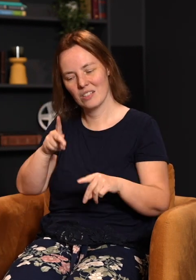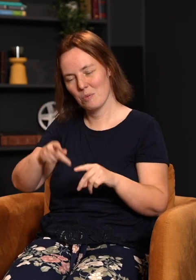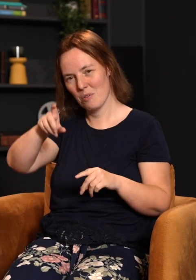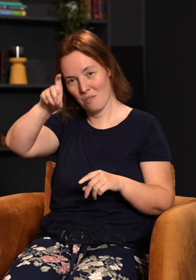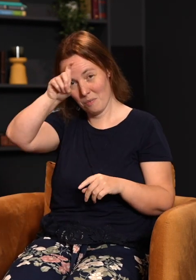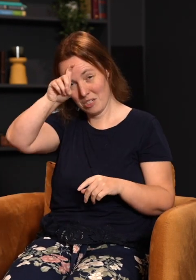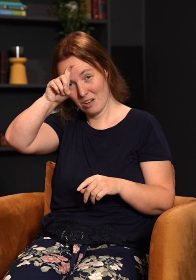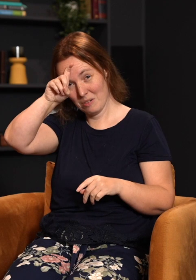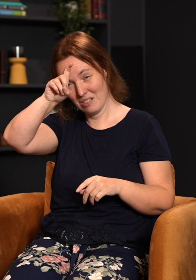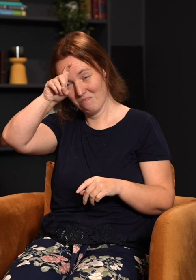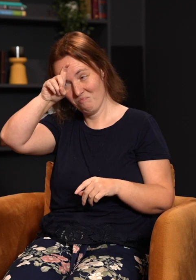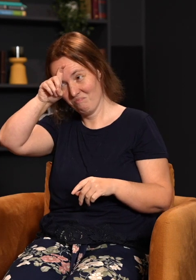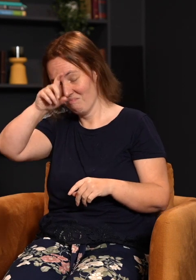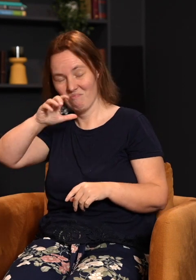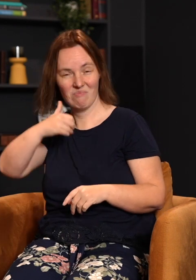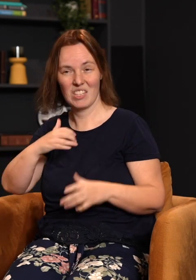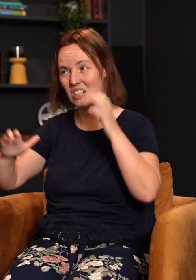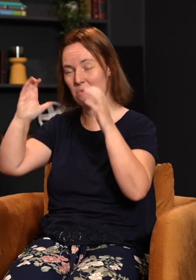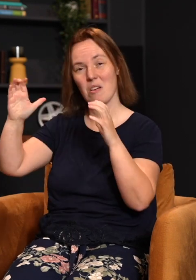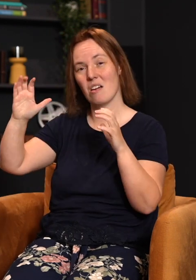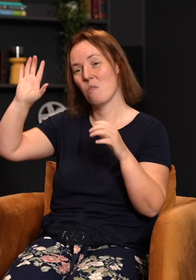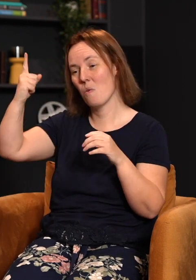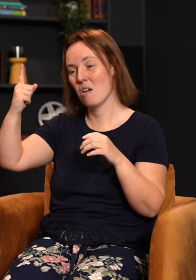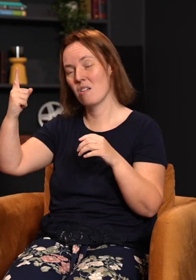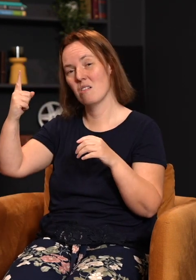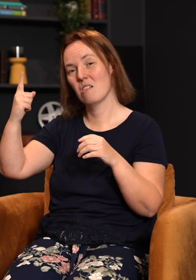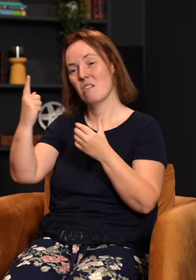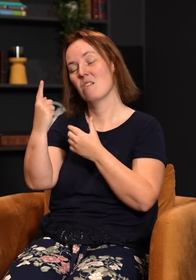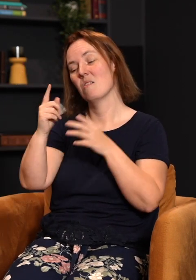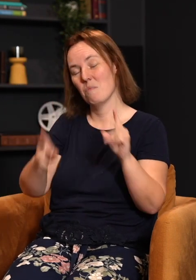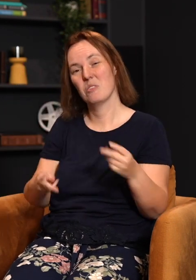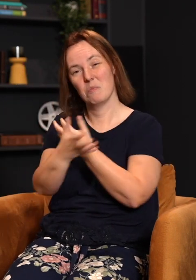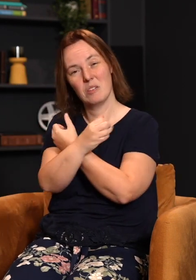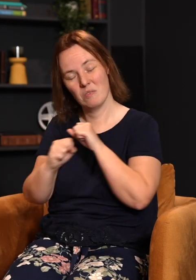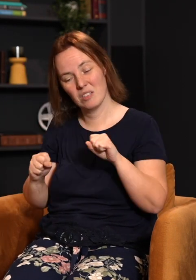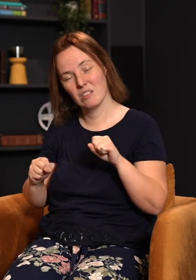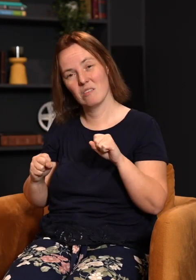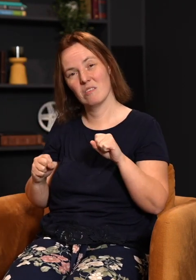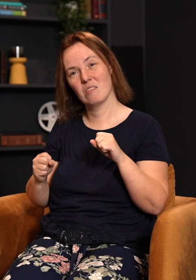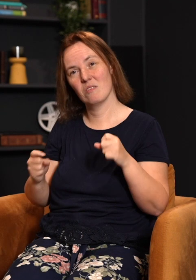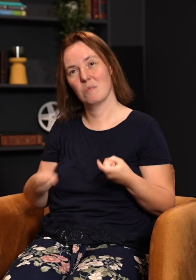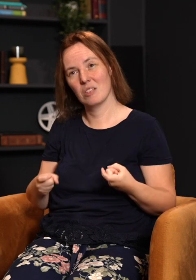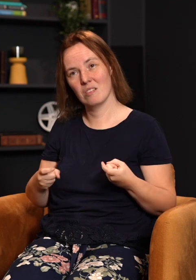pales in comparison to the rescue of one human being from sin. The Bible says, Jesus has set you free,